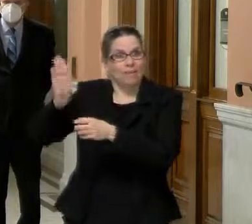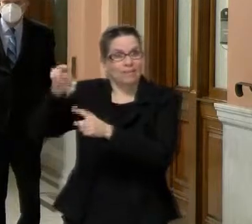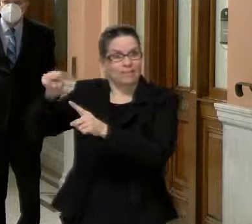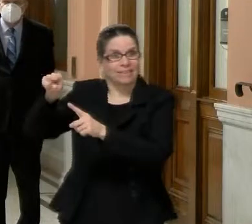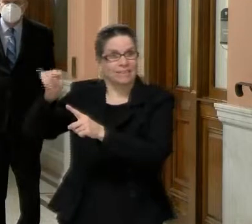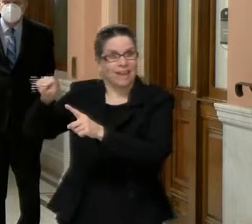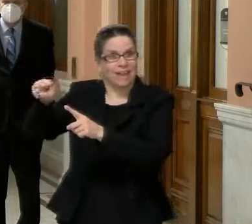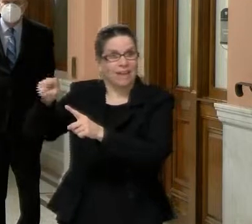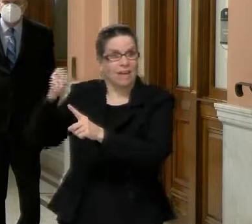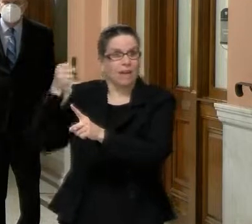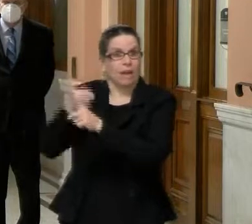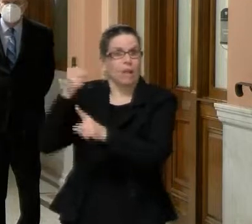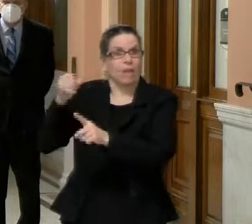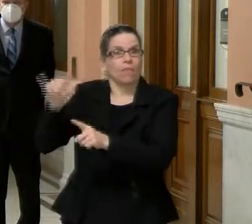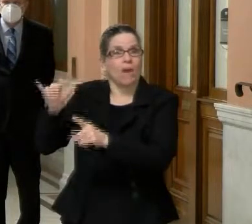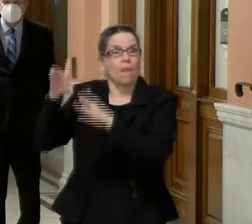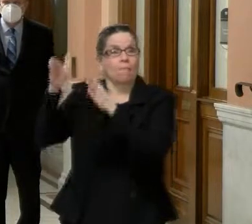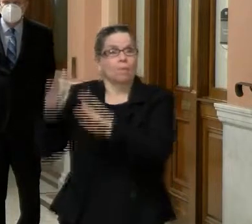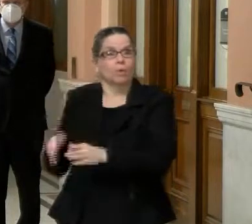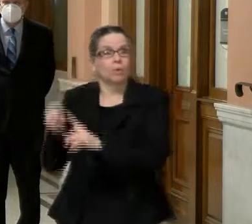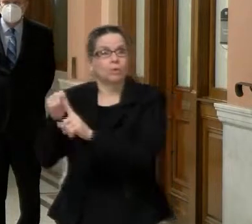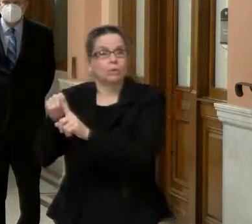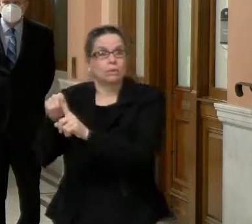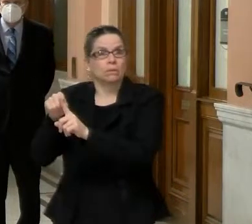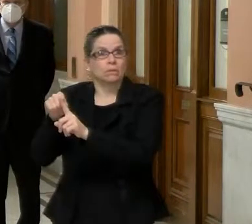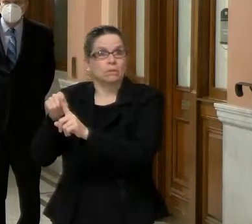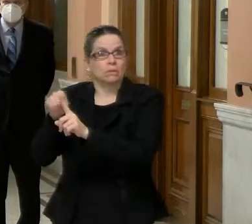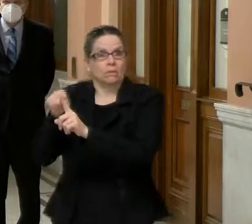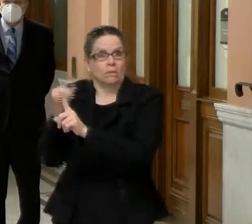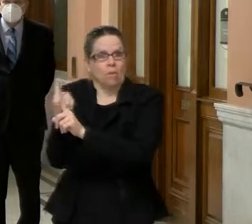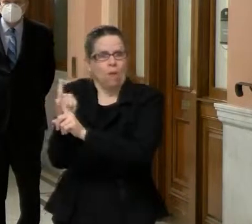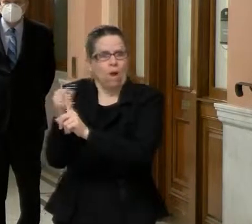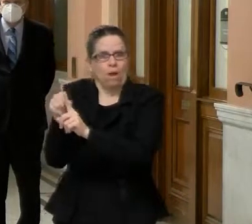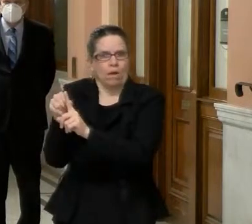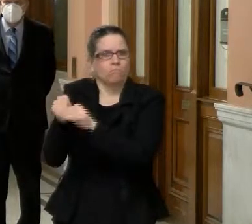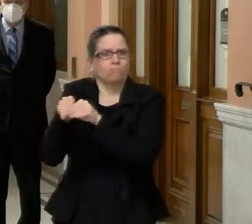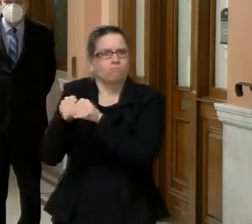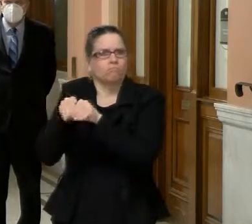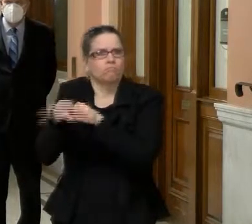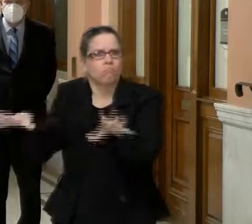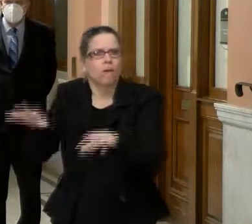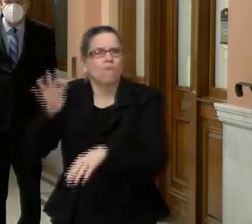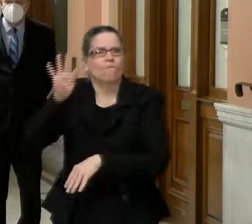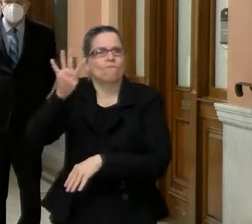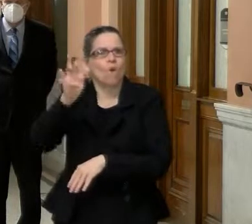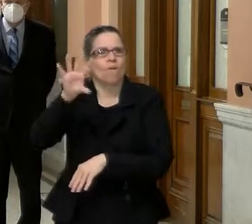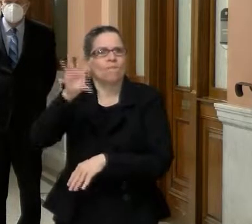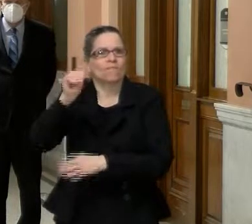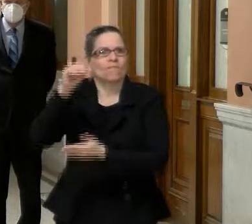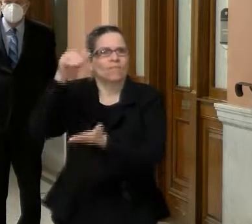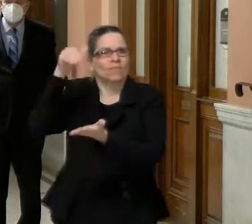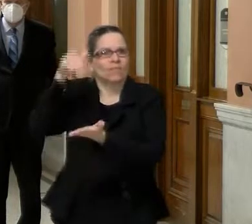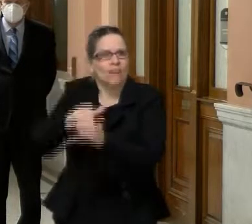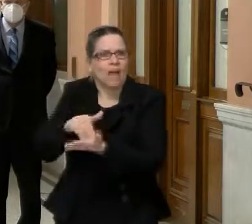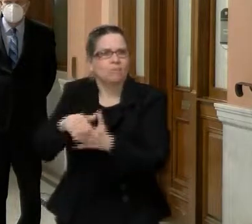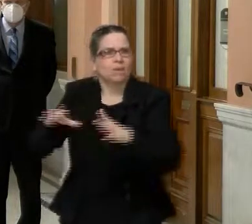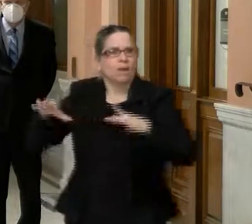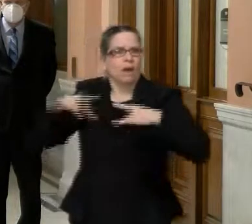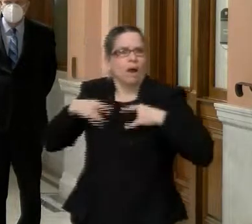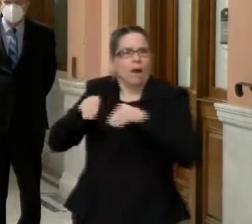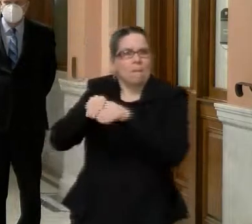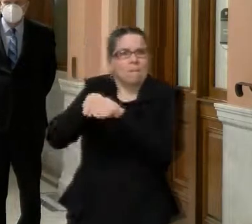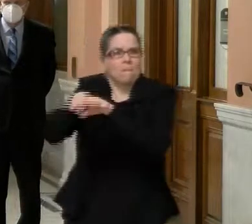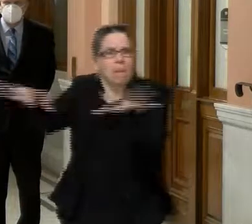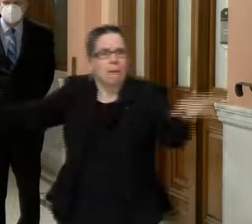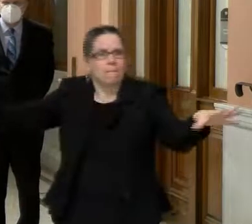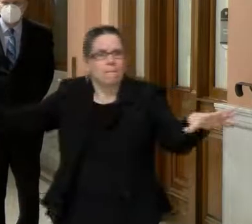ended up causing what they estimate is something like 450,000 cases. Uh, if this variant is,